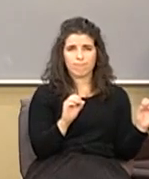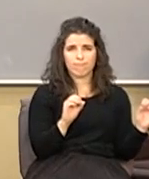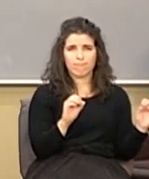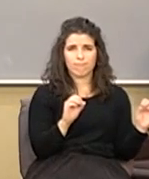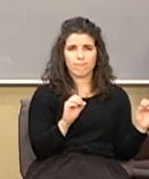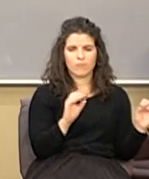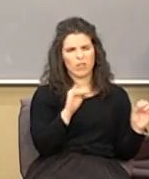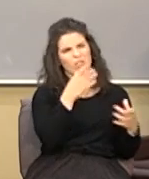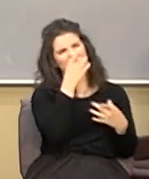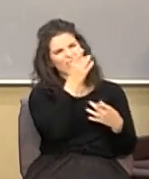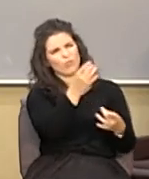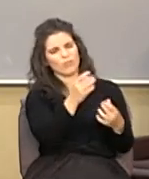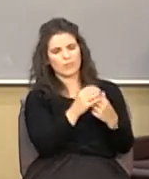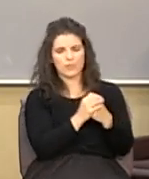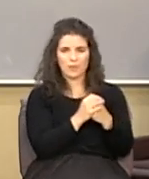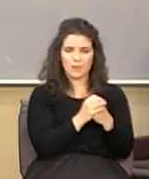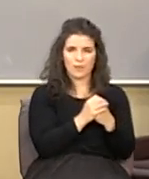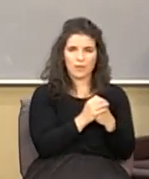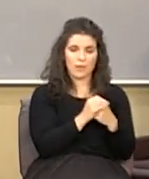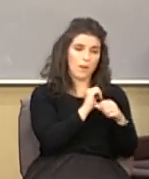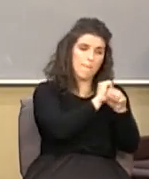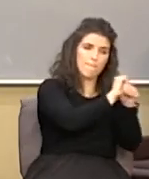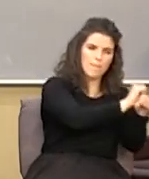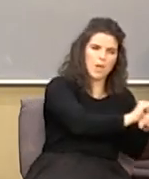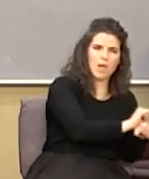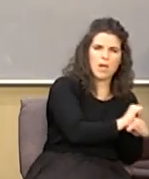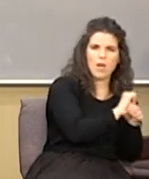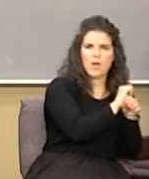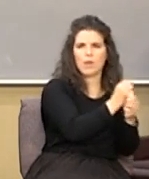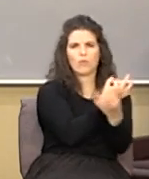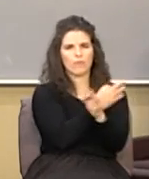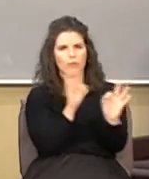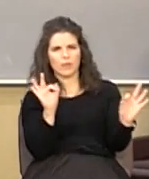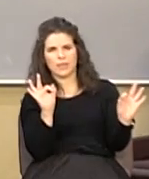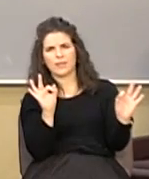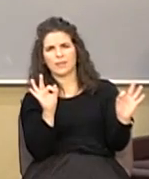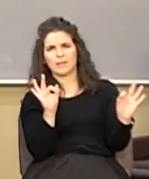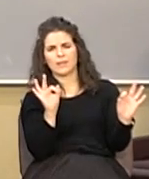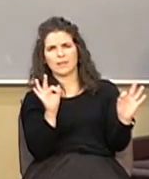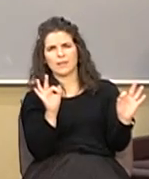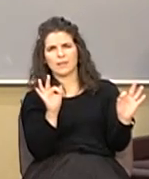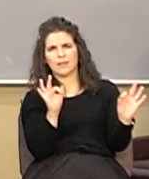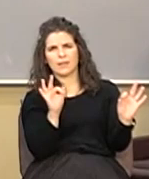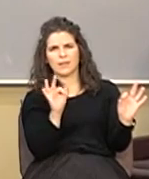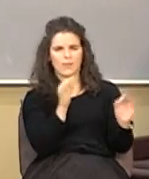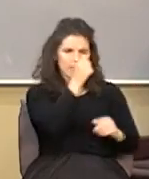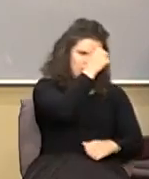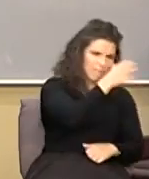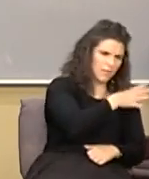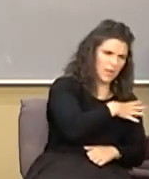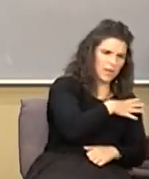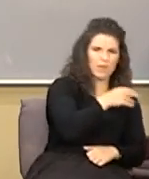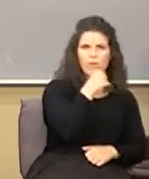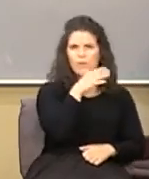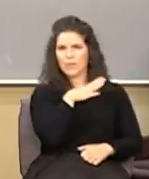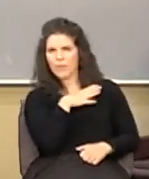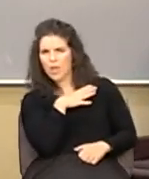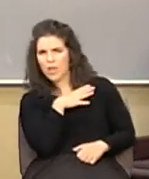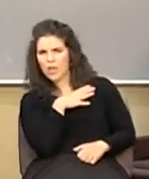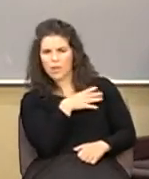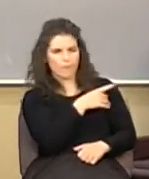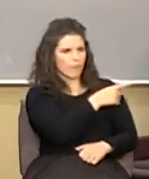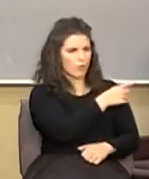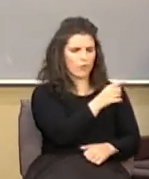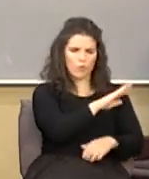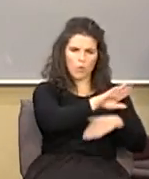isn't that interesting bond nor free there's neither male nor female for